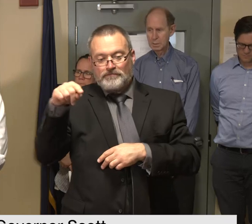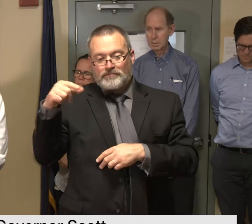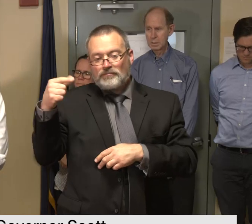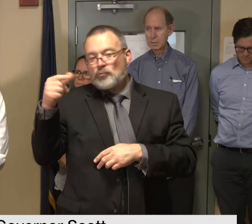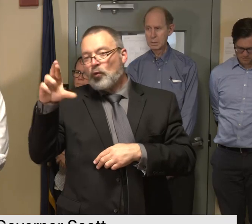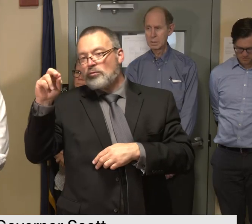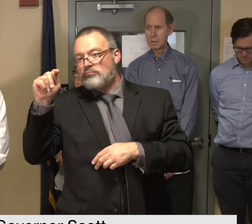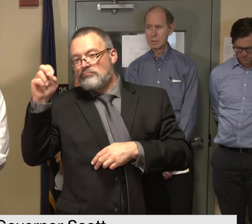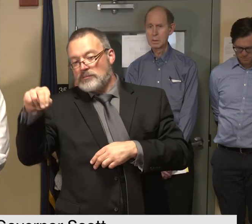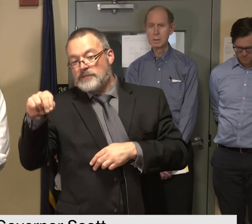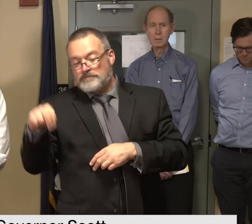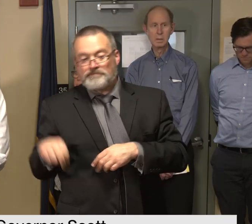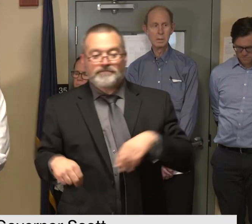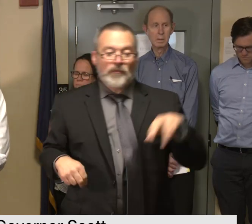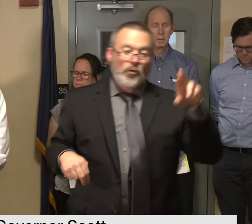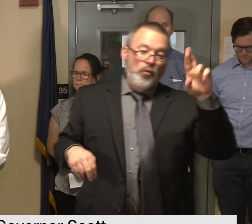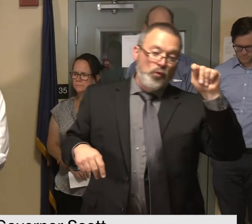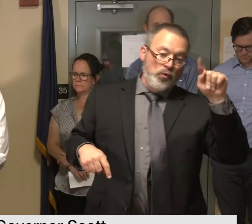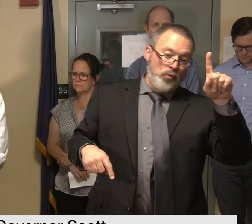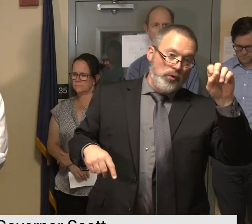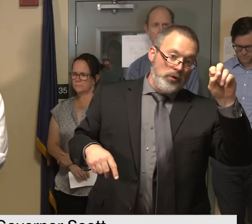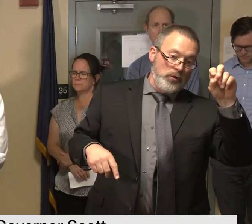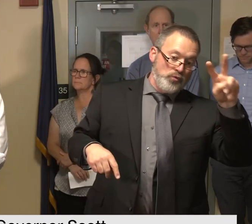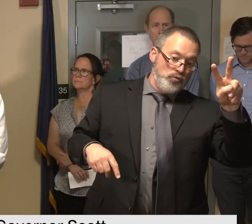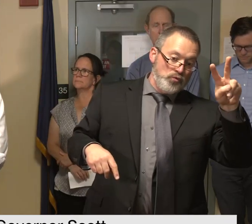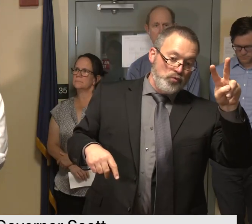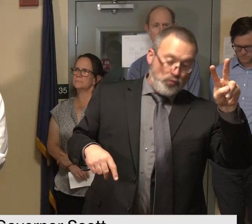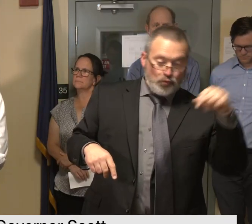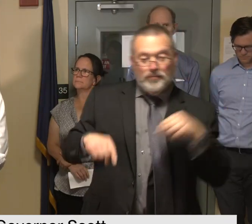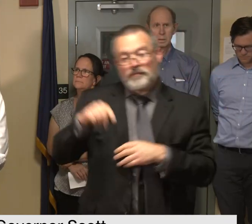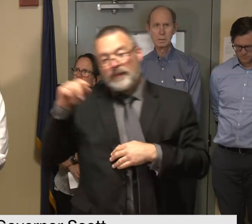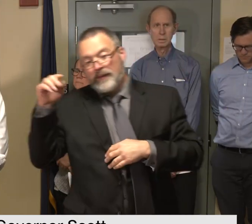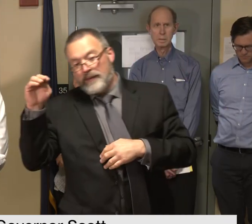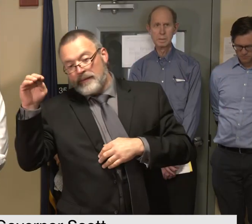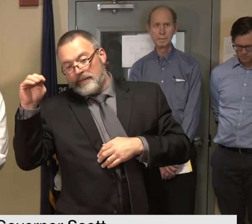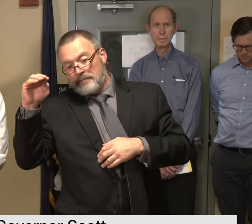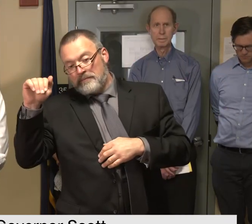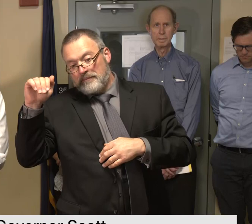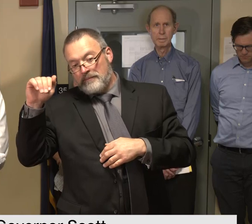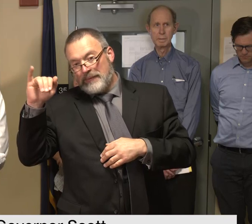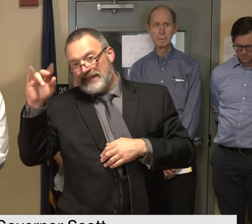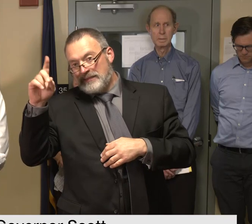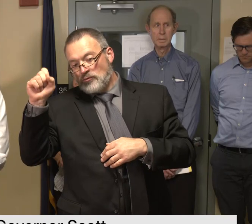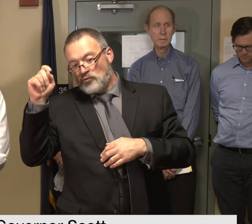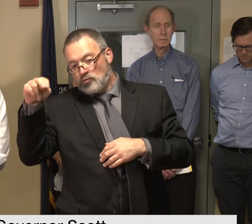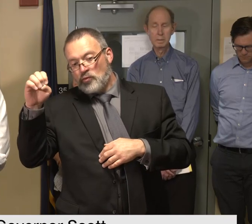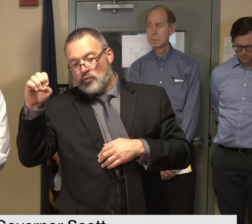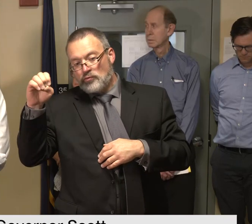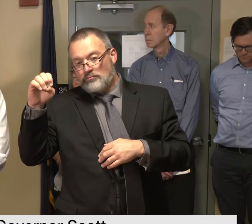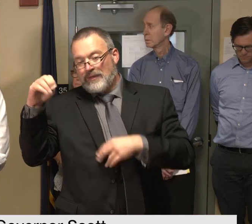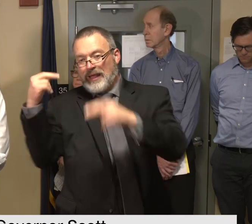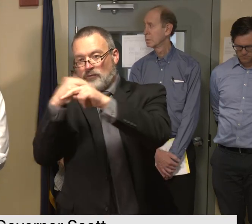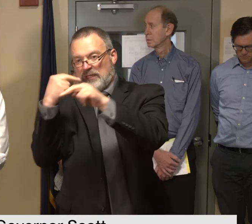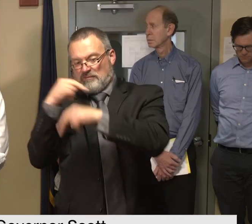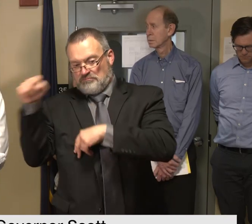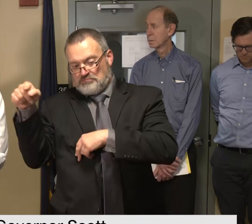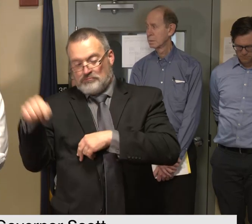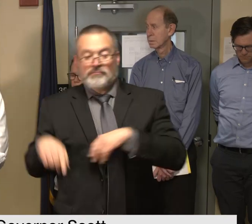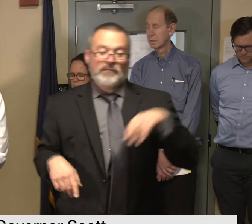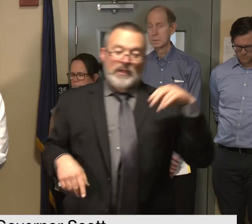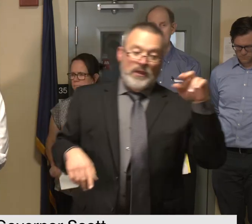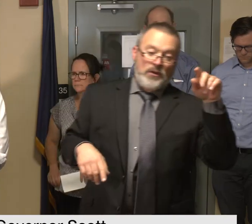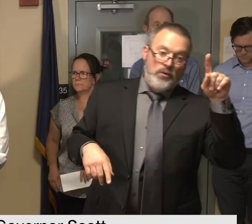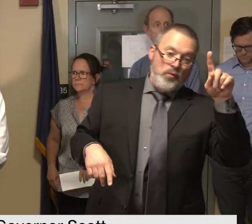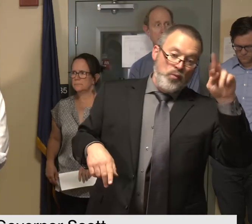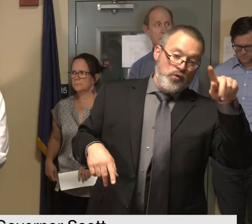route 102 the maidstone state highway route 122 in